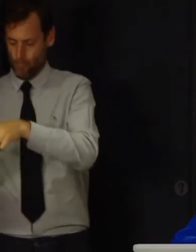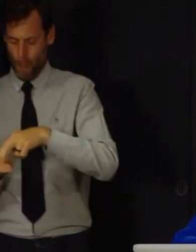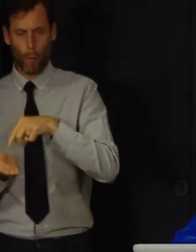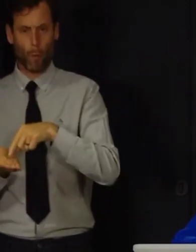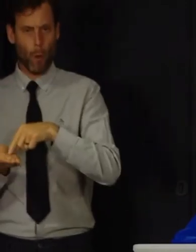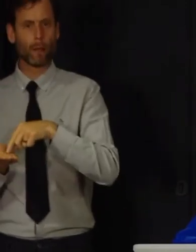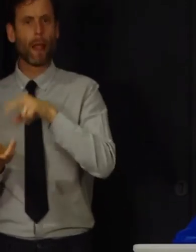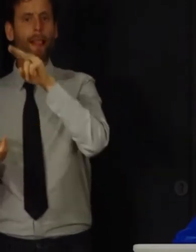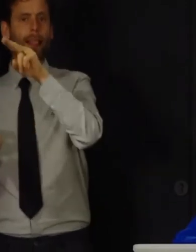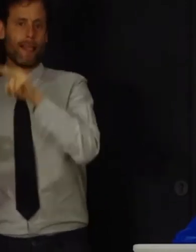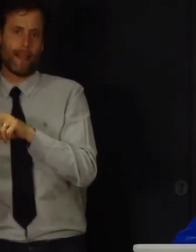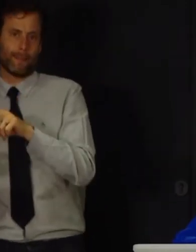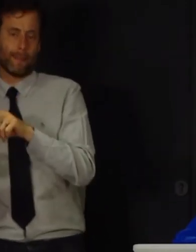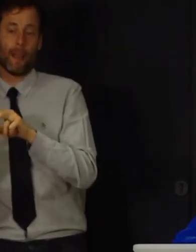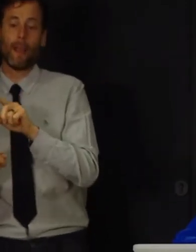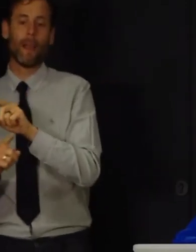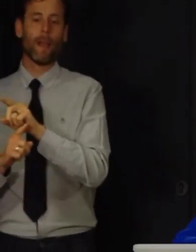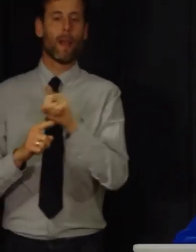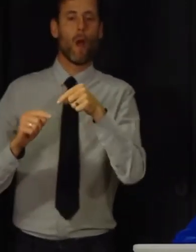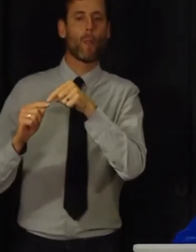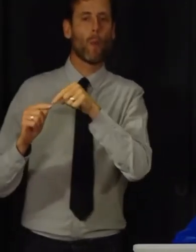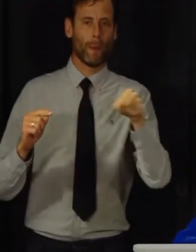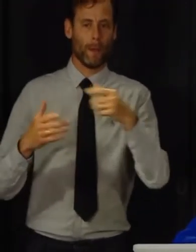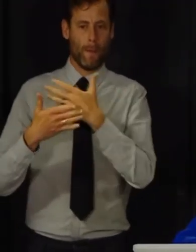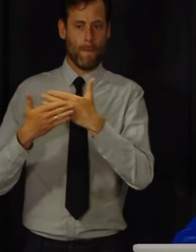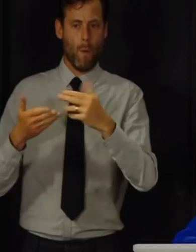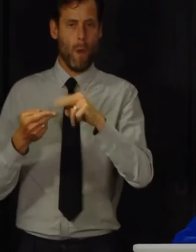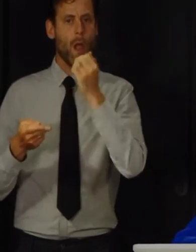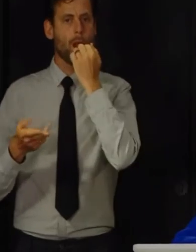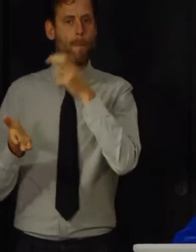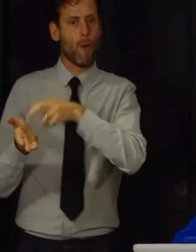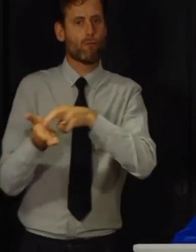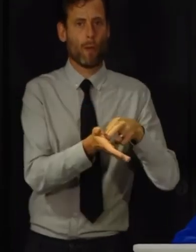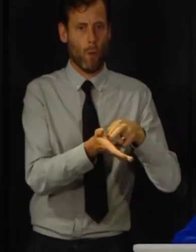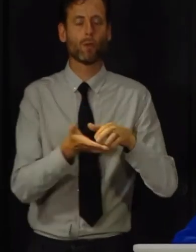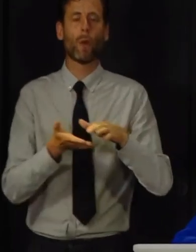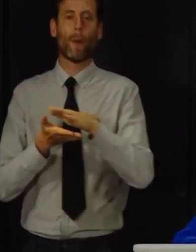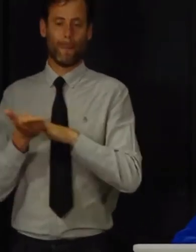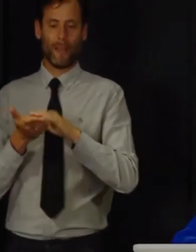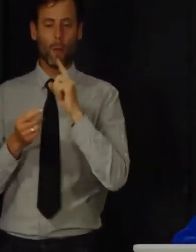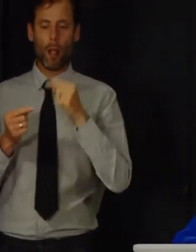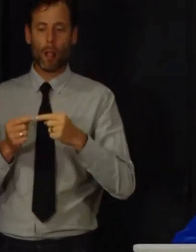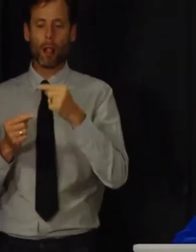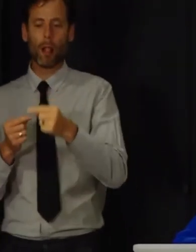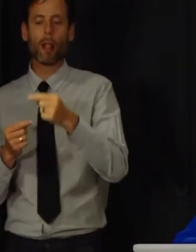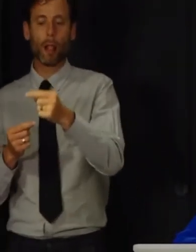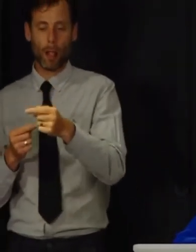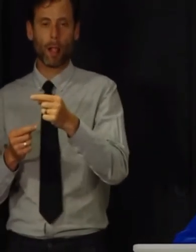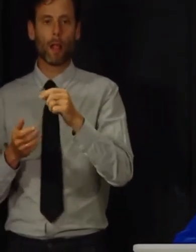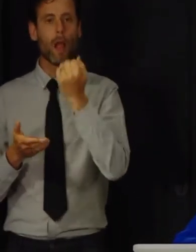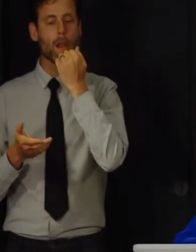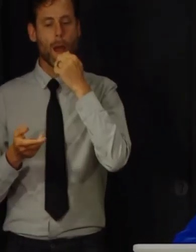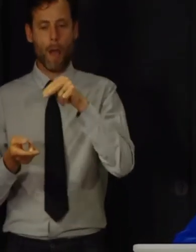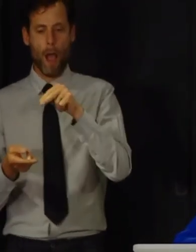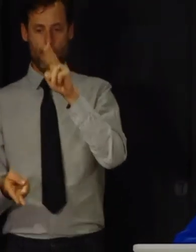very likely that further COVID deaths will be reported in the days ahead. And as always, I want to stress that the